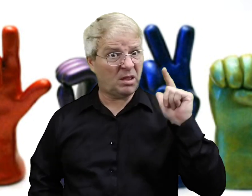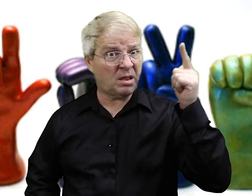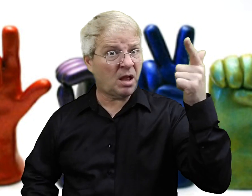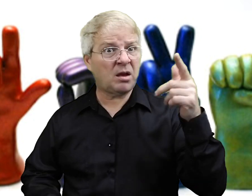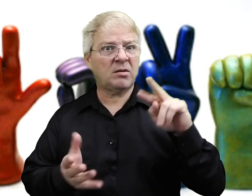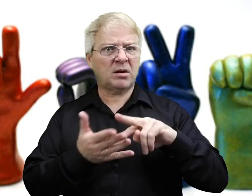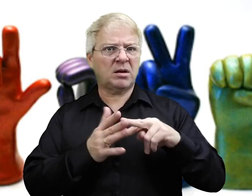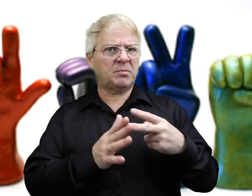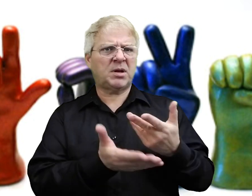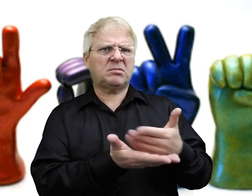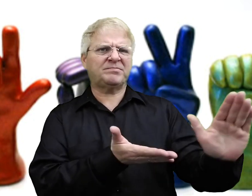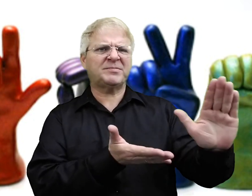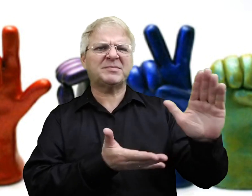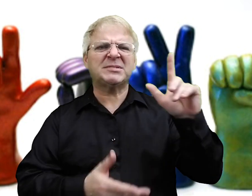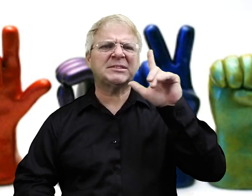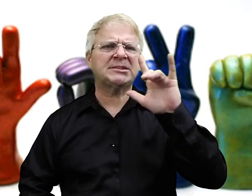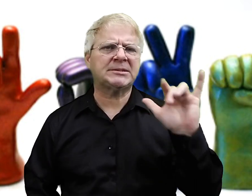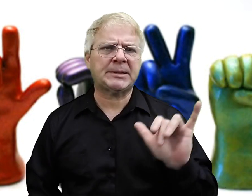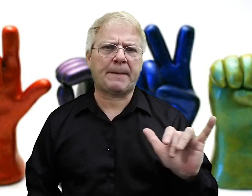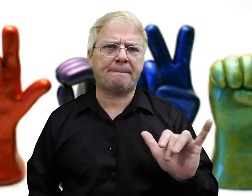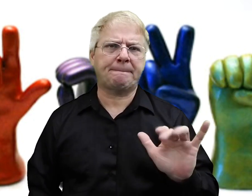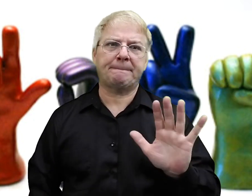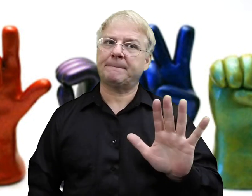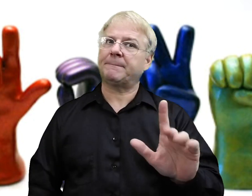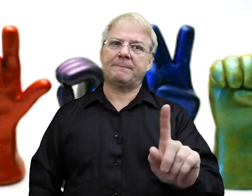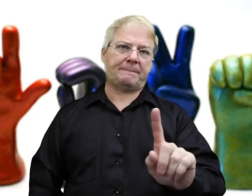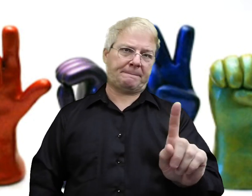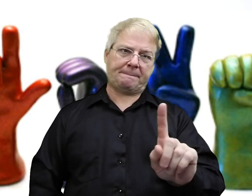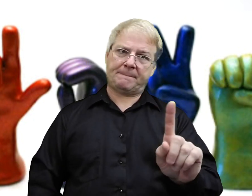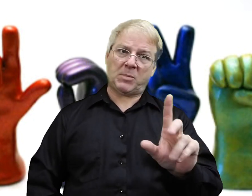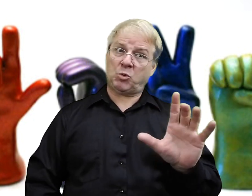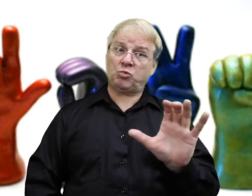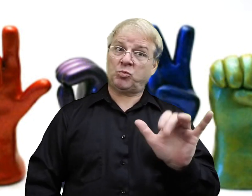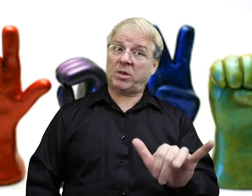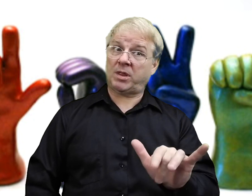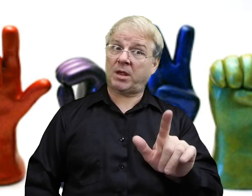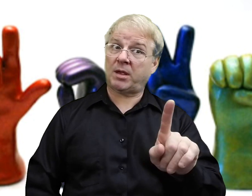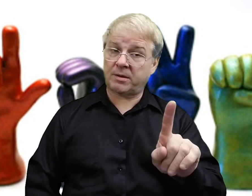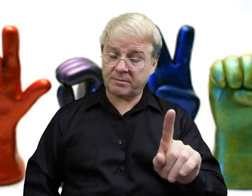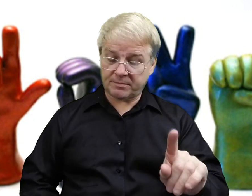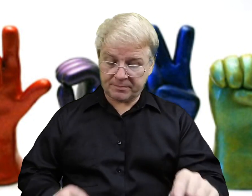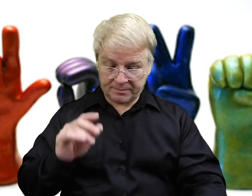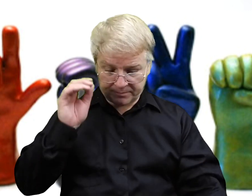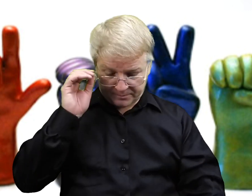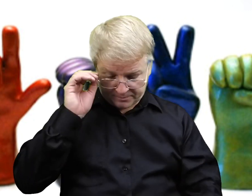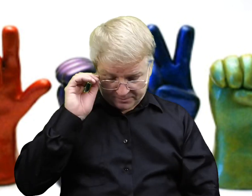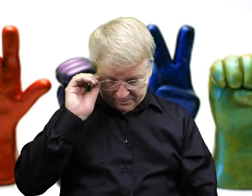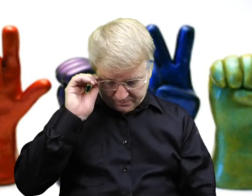And so if you say you'll tell me later, that means you're excluding me. And it's the same feeling. So that's a no-no. Don't do